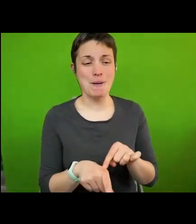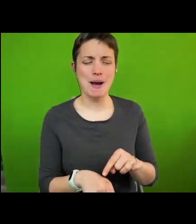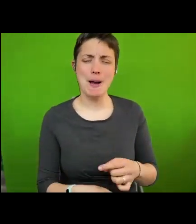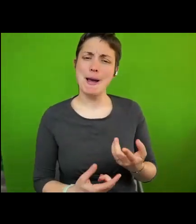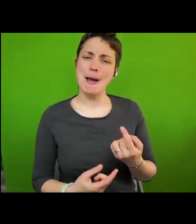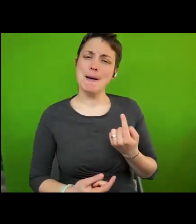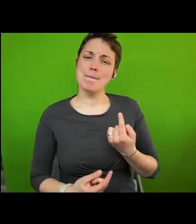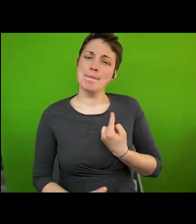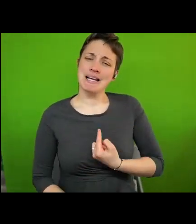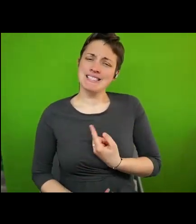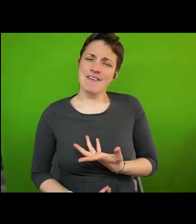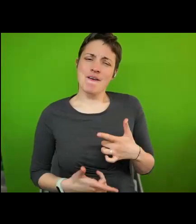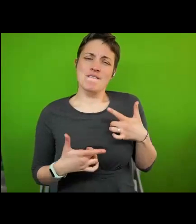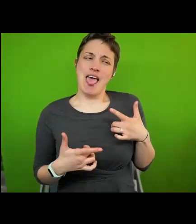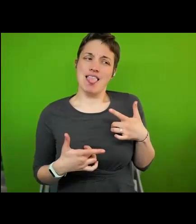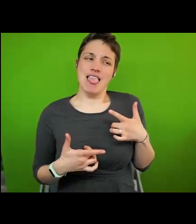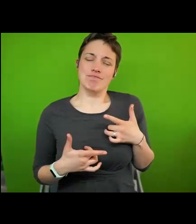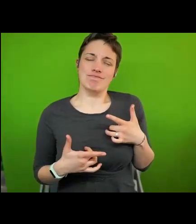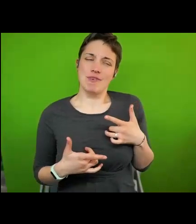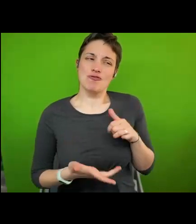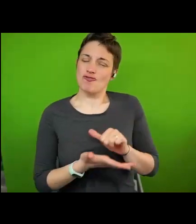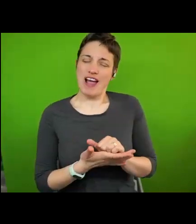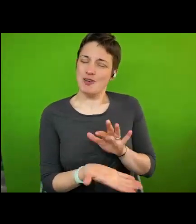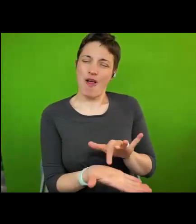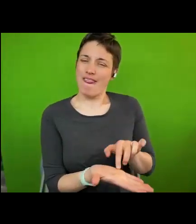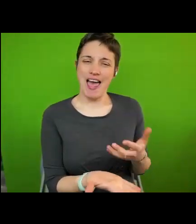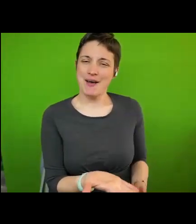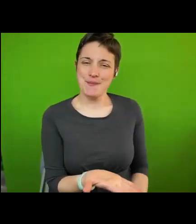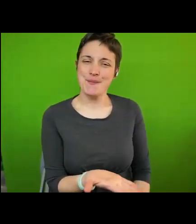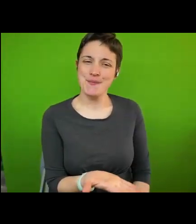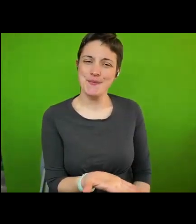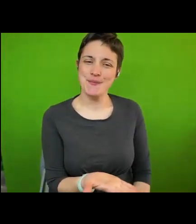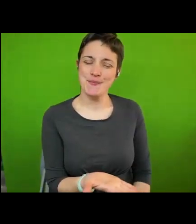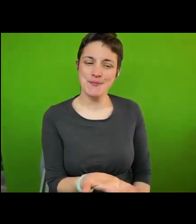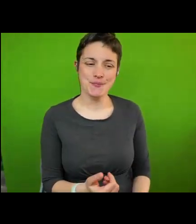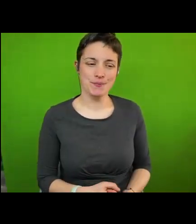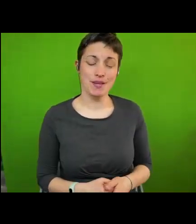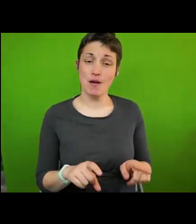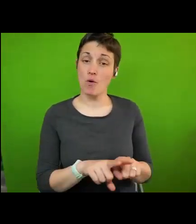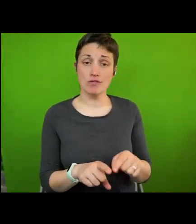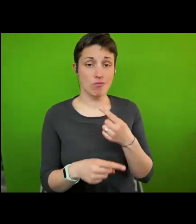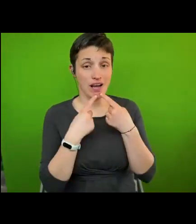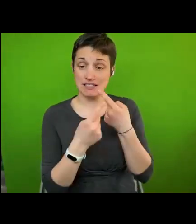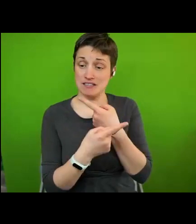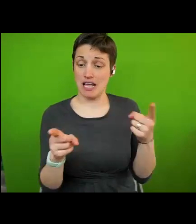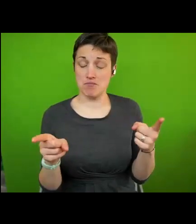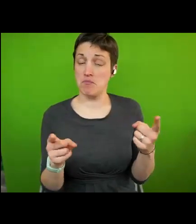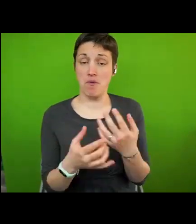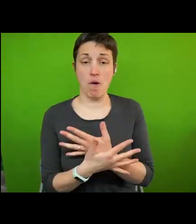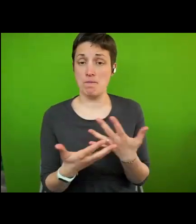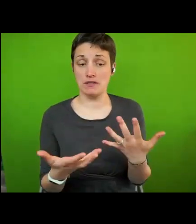nothing like this exists um it means also i cannot tell you how many human rights cities there are